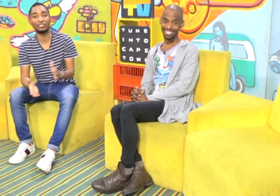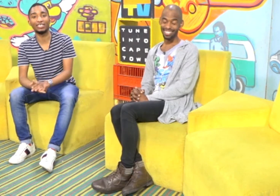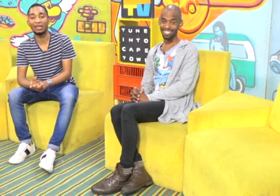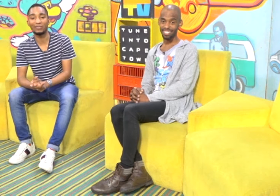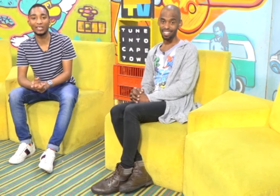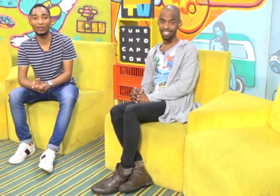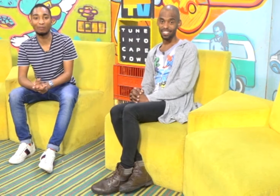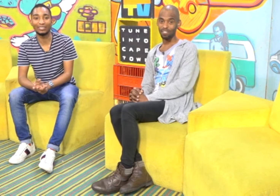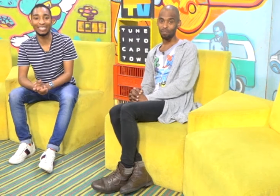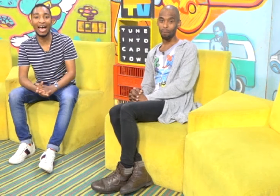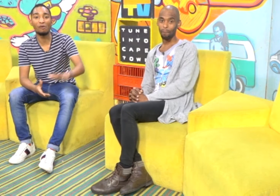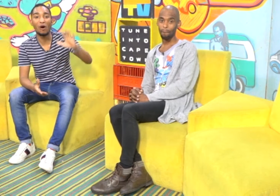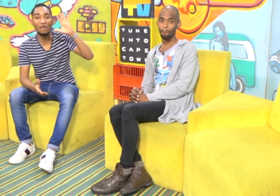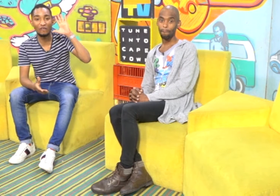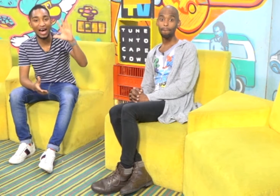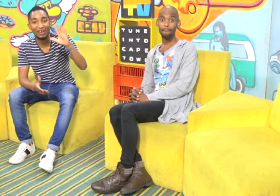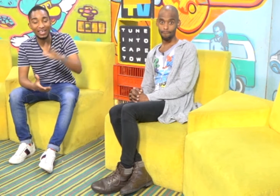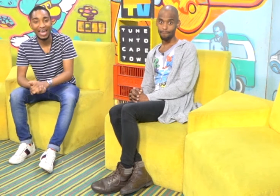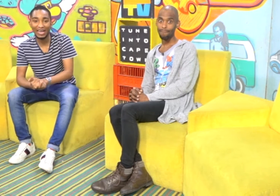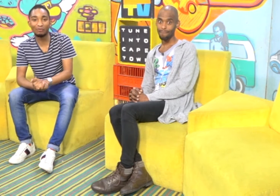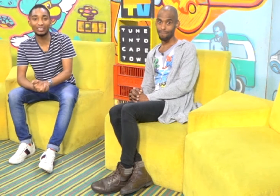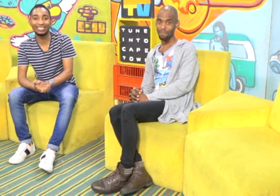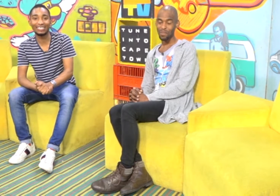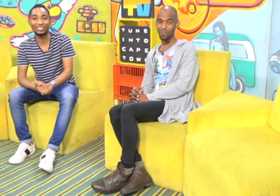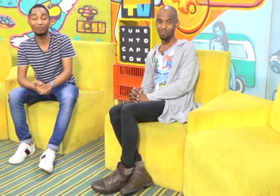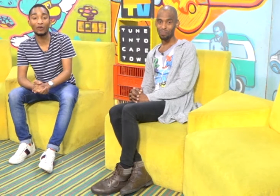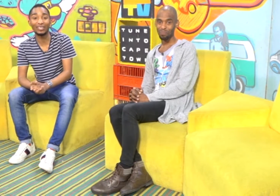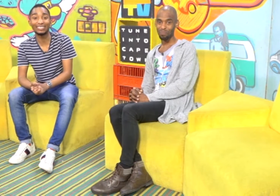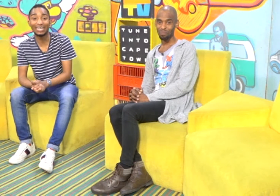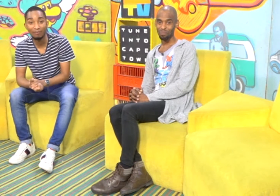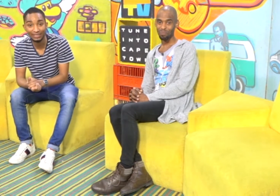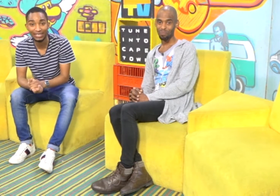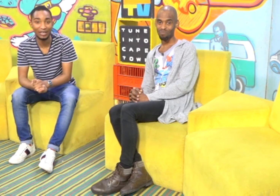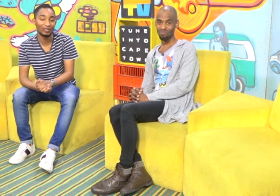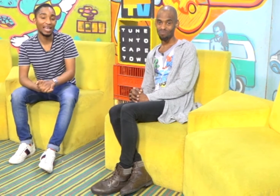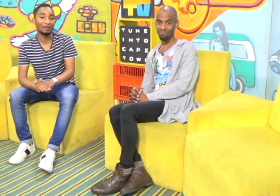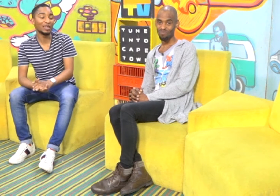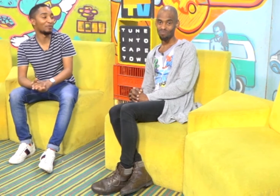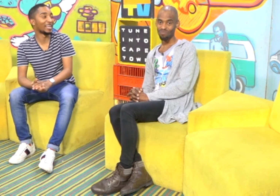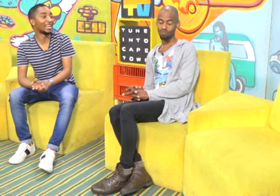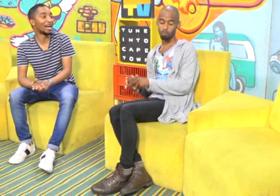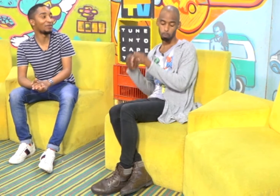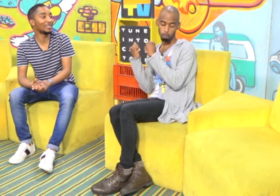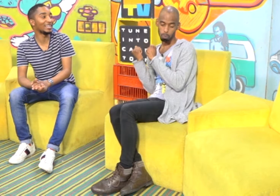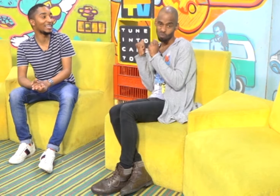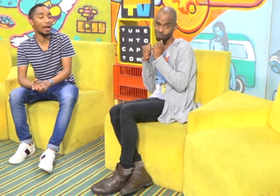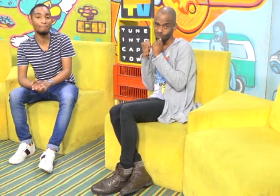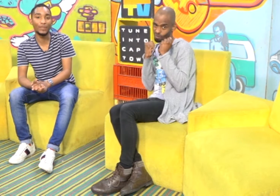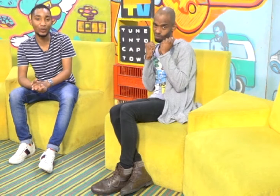channel And we're taking you up till the hour of 5 And I'm not sitting in the ship of entertainment alone I'm here by Lama Lee Moon